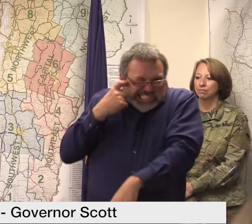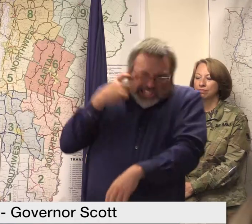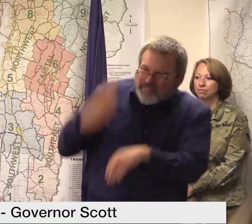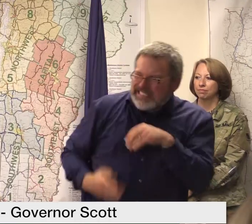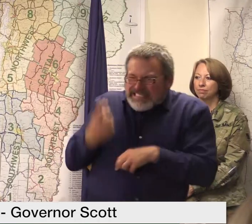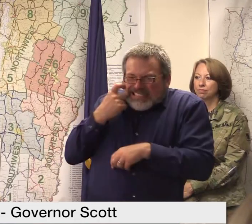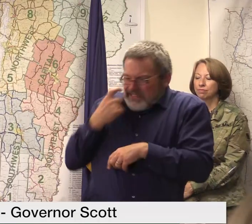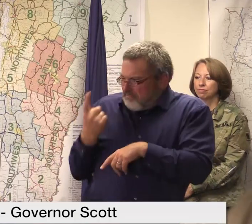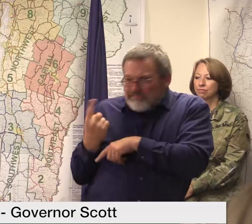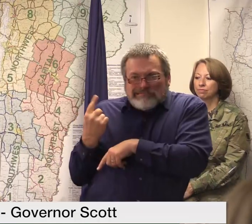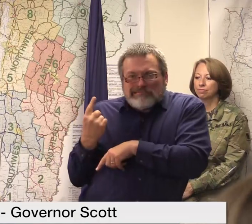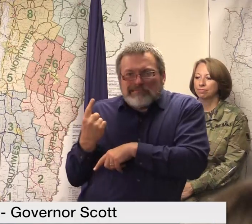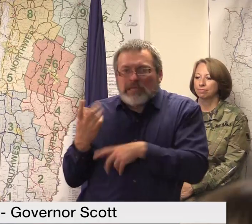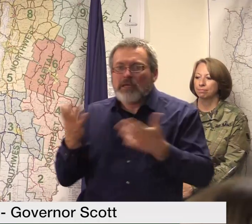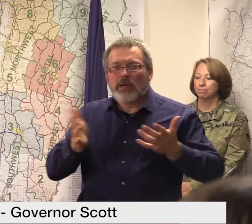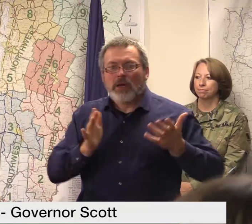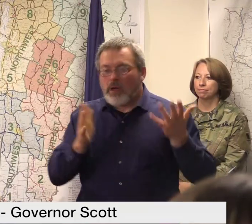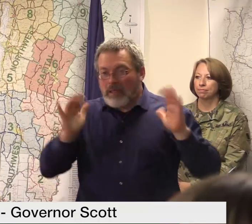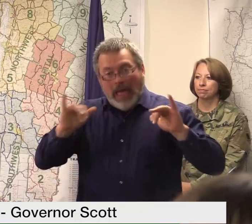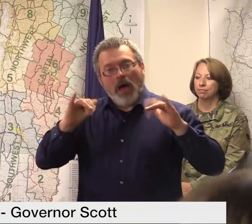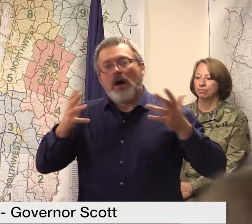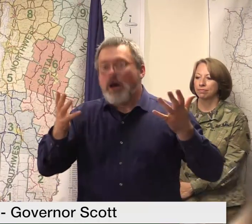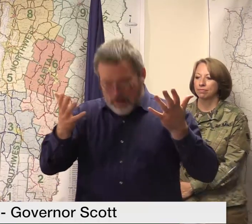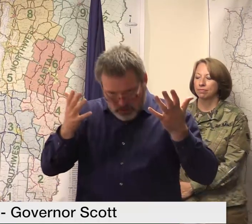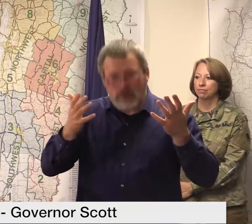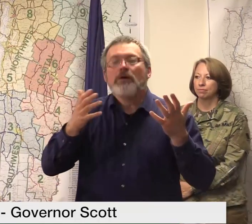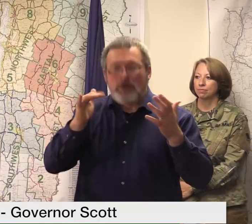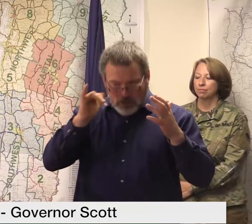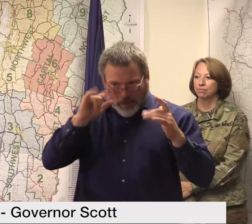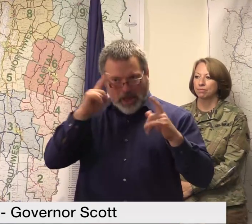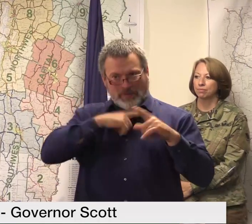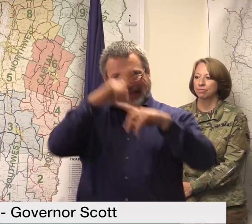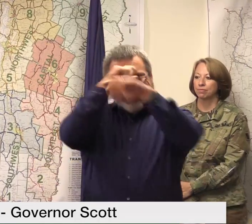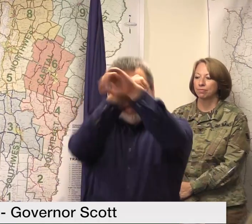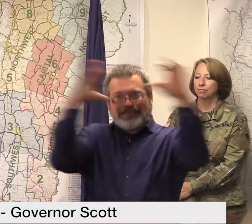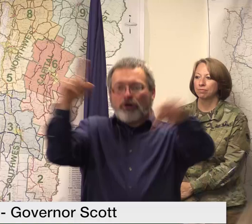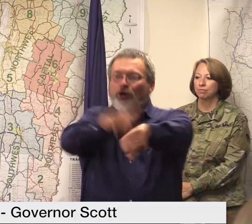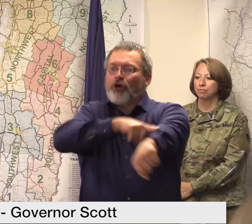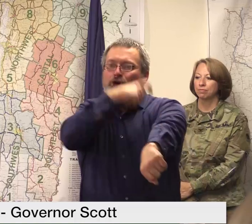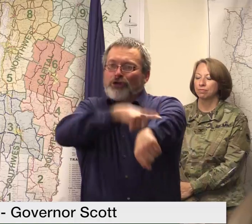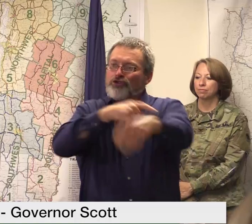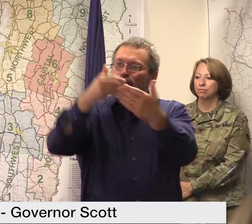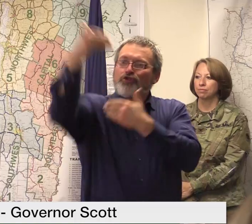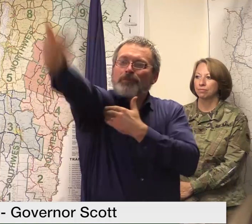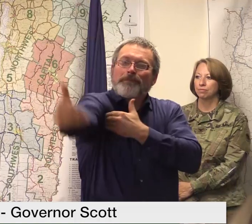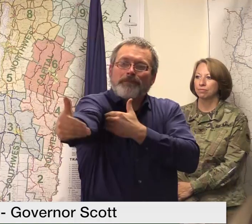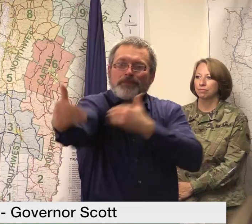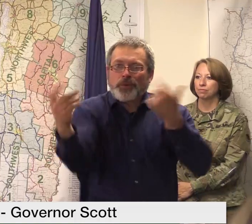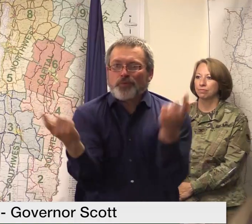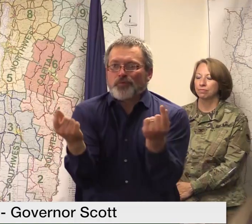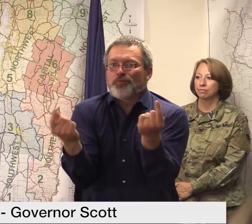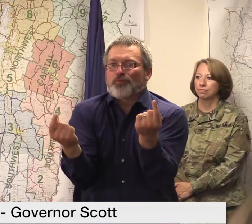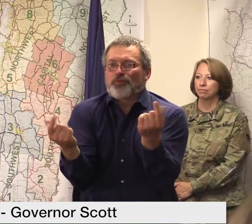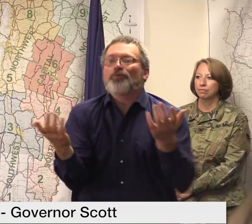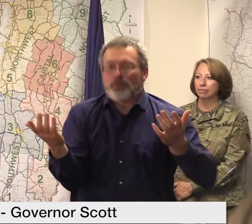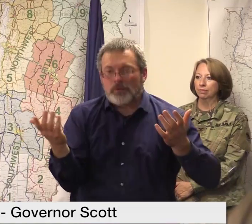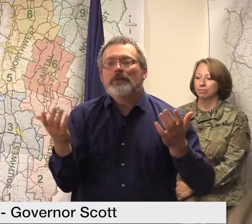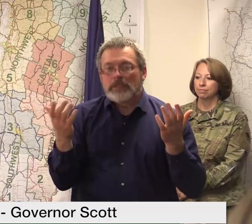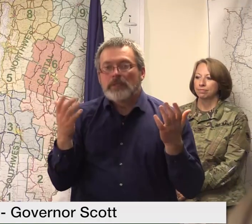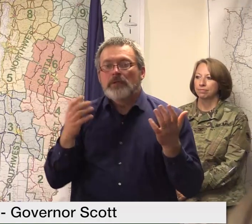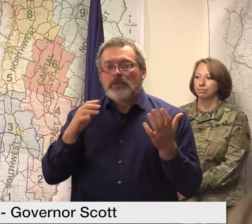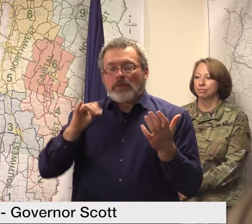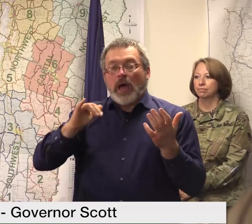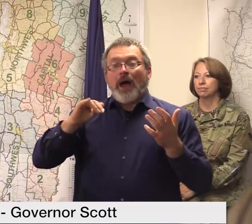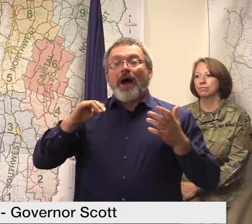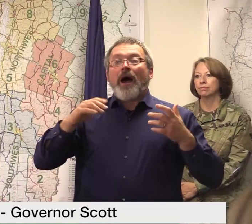transportation dollars and and the foresight that was upgraded and they didn't have the devastation the damage this